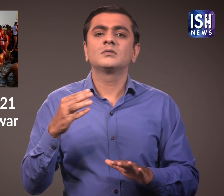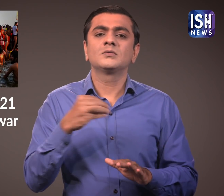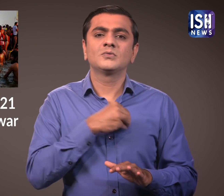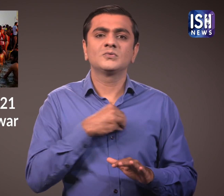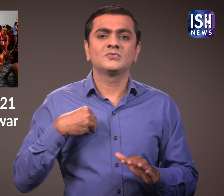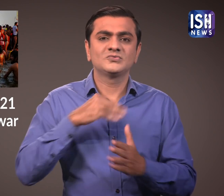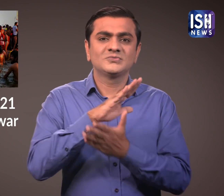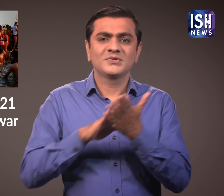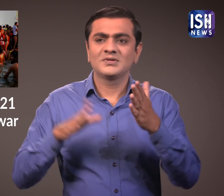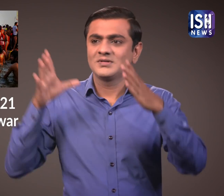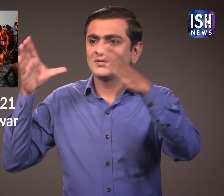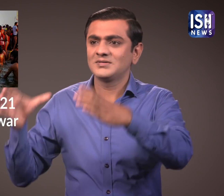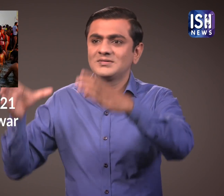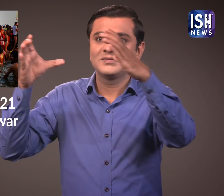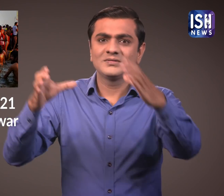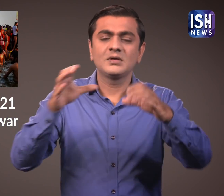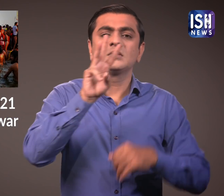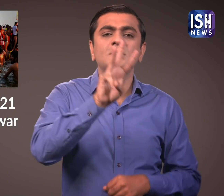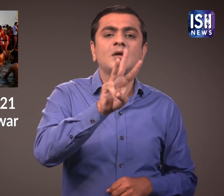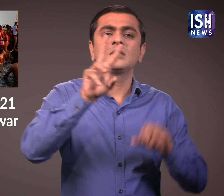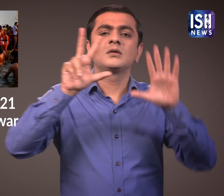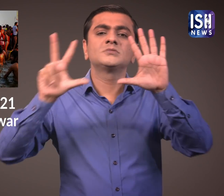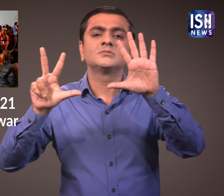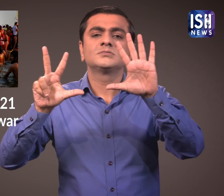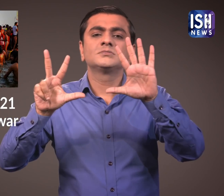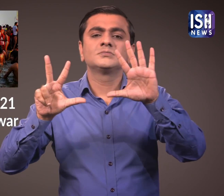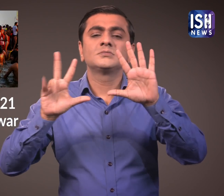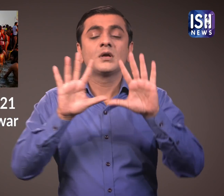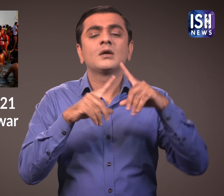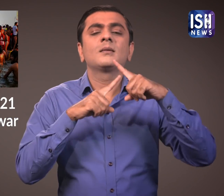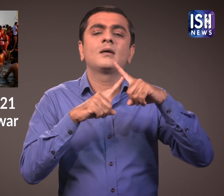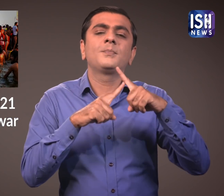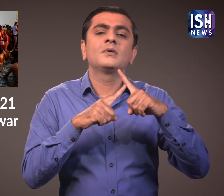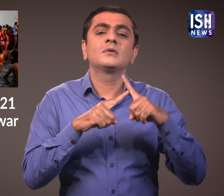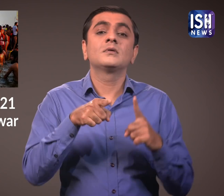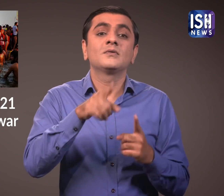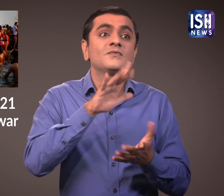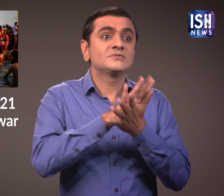Total 38 temporary hospitals have been erected for the duration of the festival.